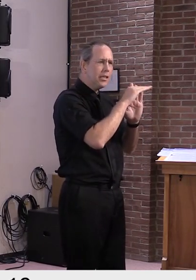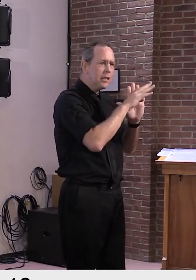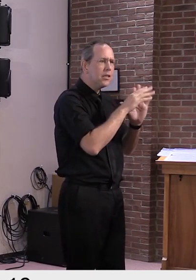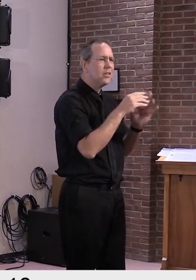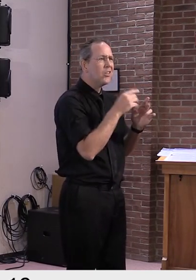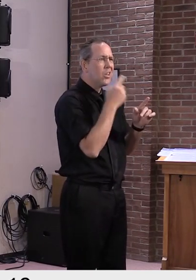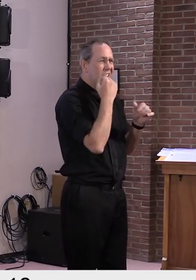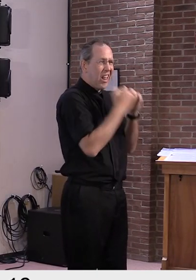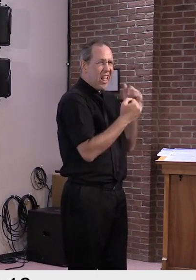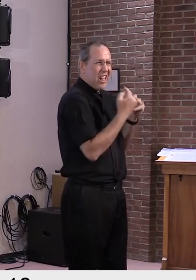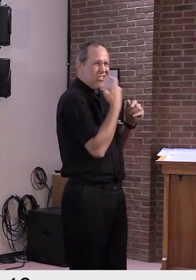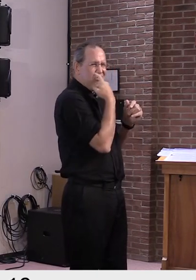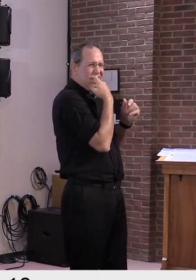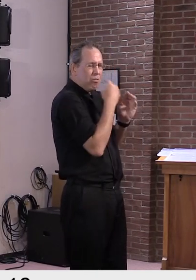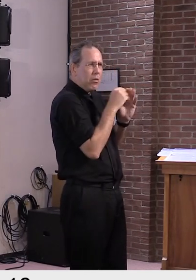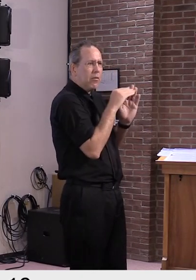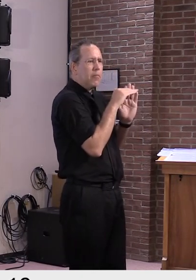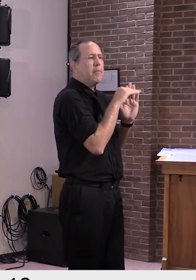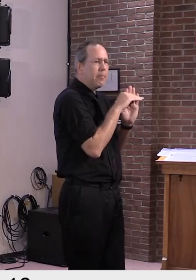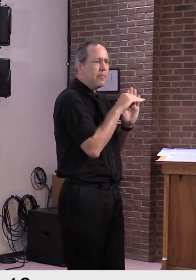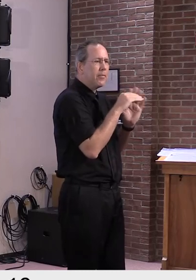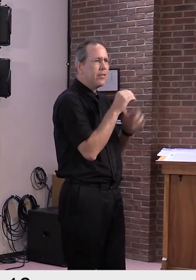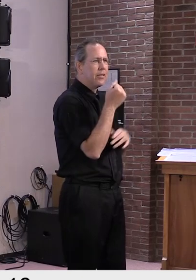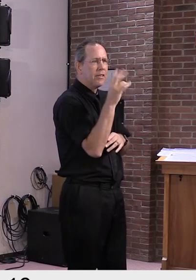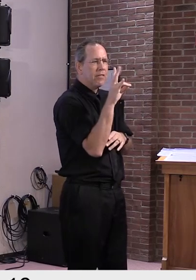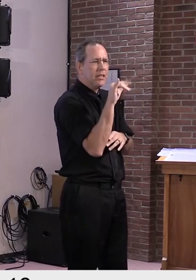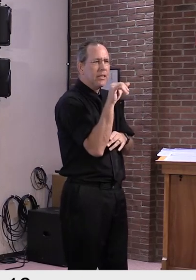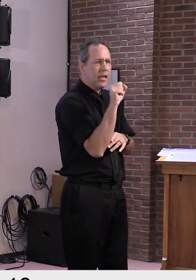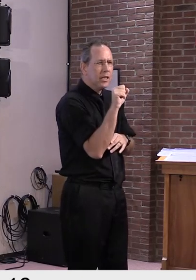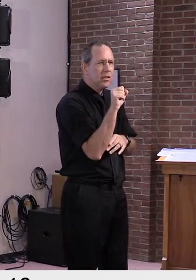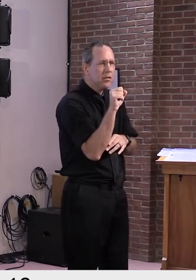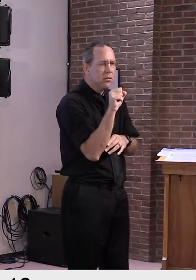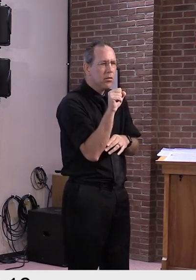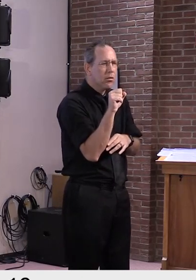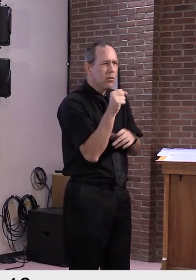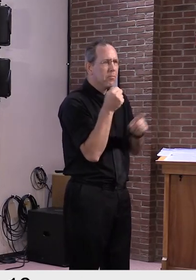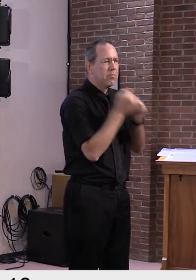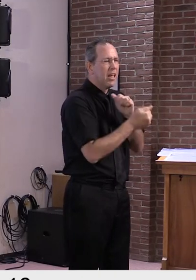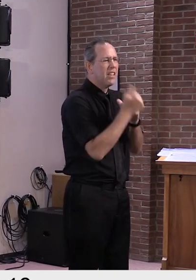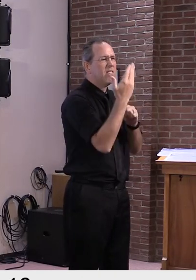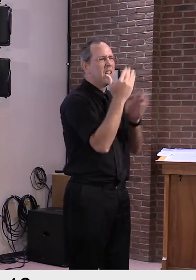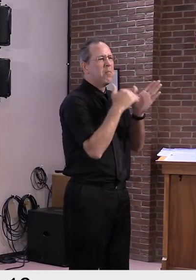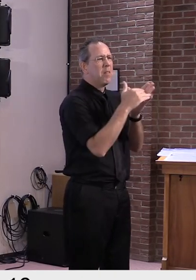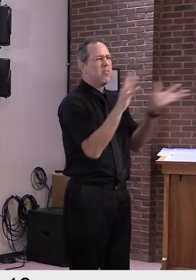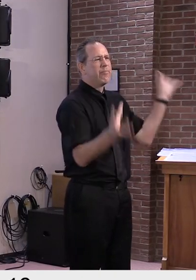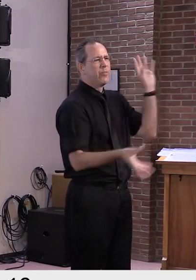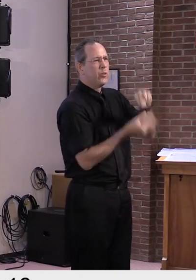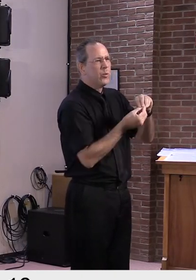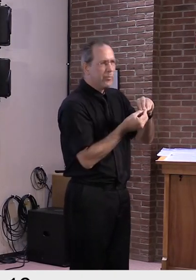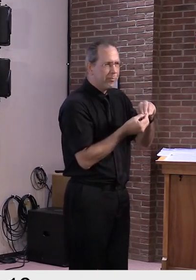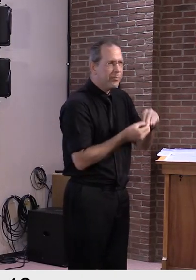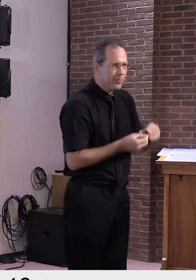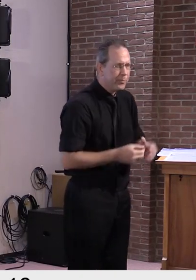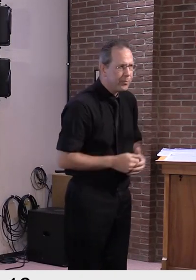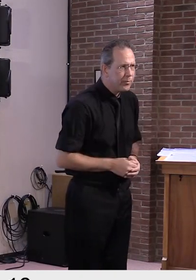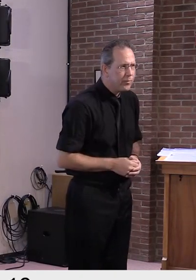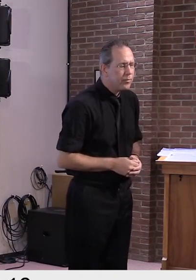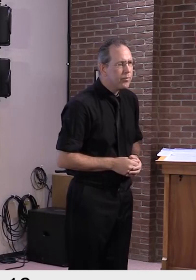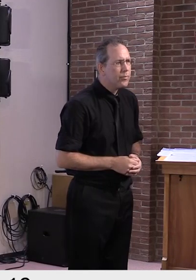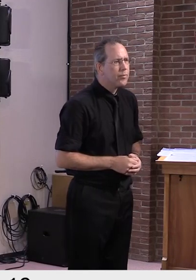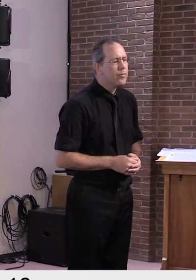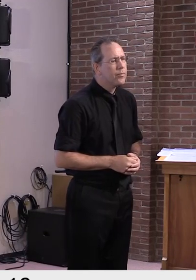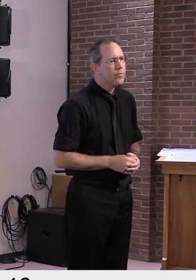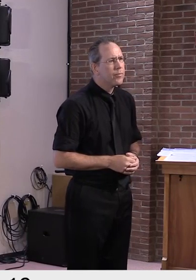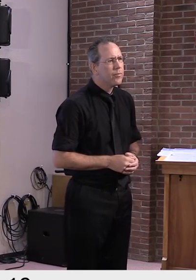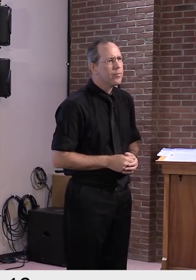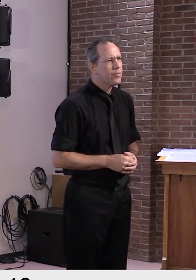record its next million, now surpassing a total of 5 million cases. Looking at the four U.S. census